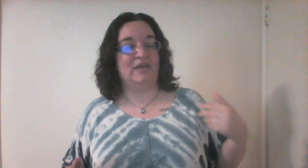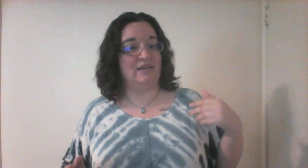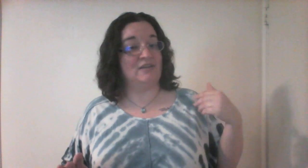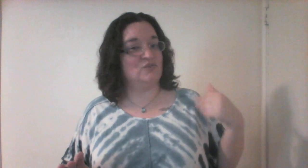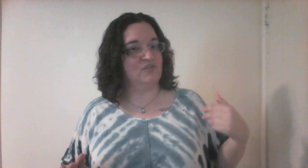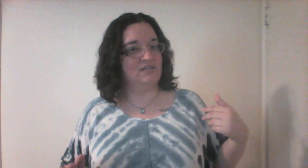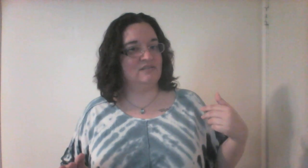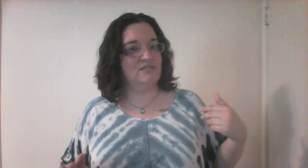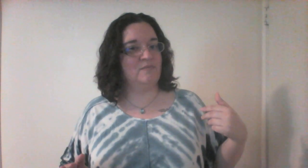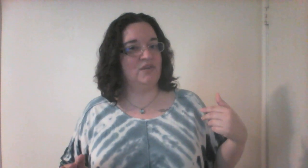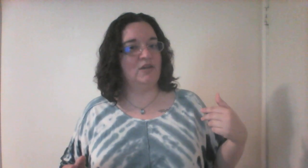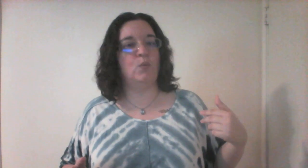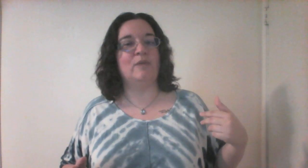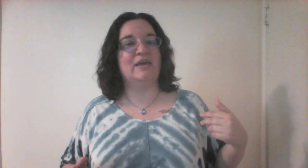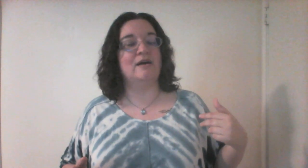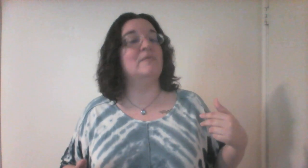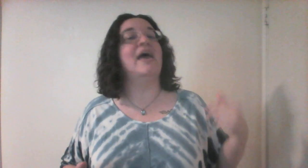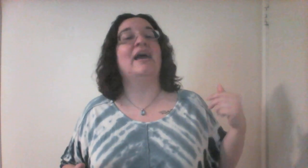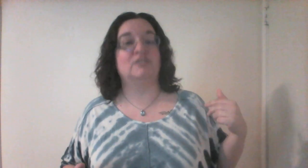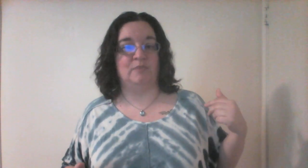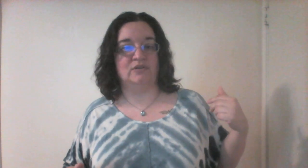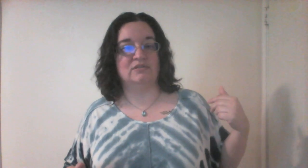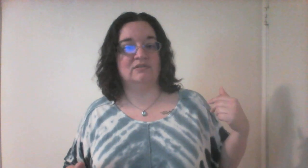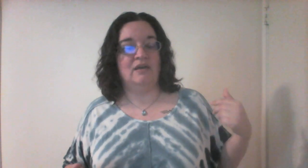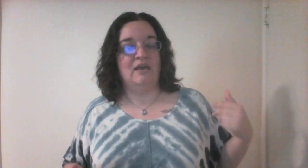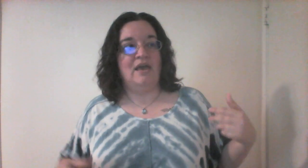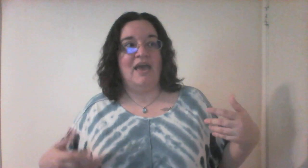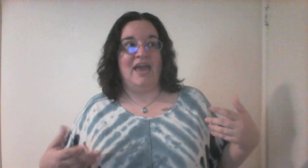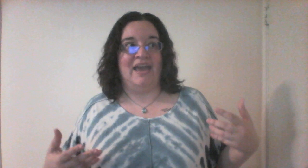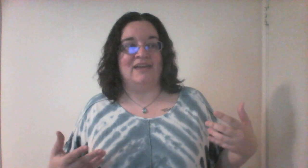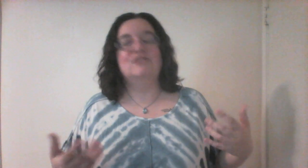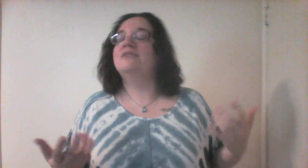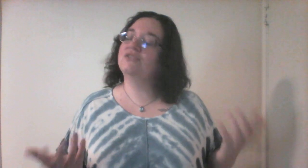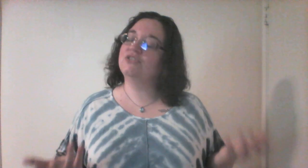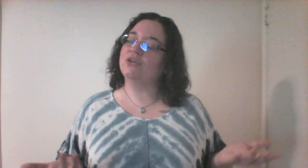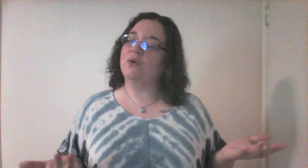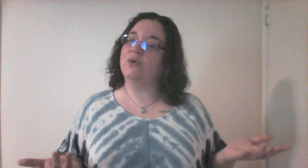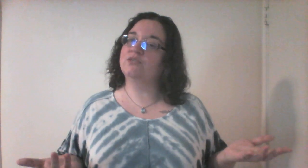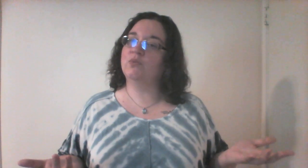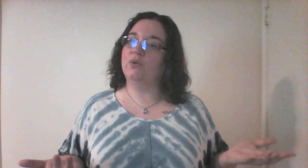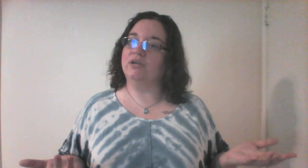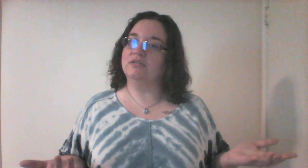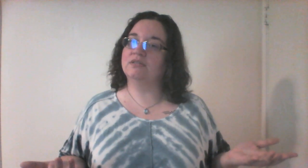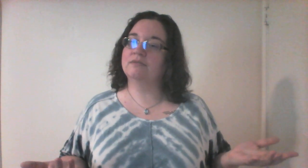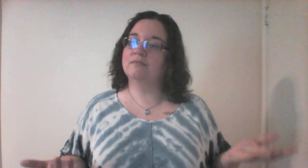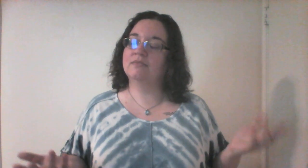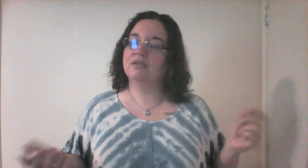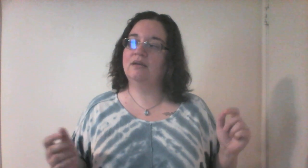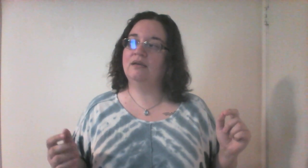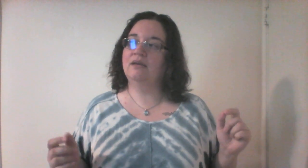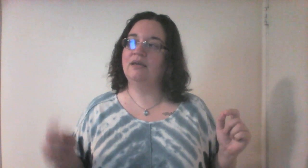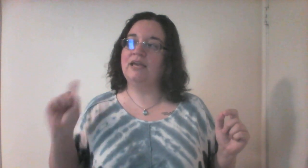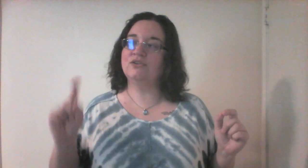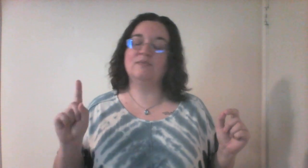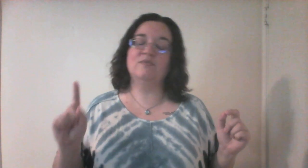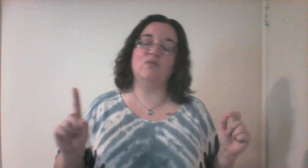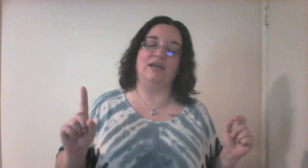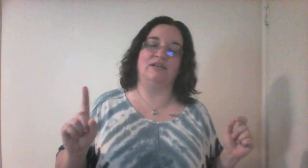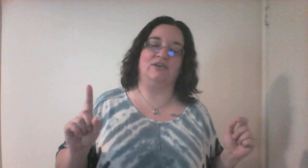get interested in something, we become experts. And so it was with words. Here's some of what I learned.